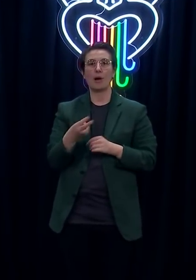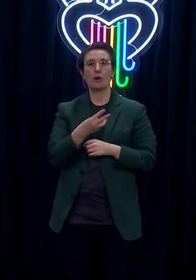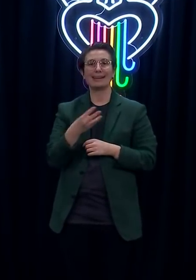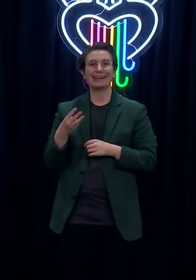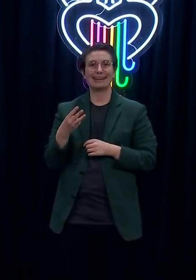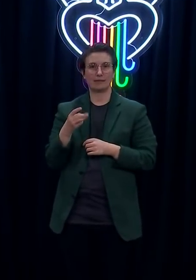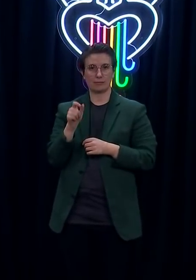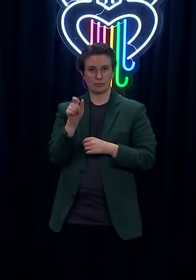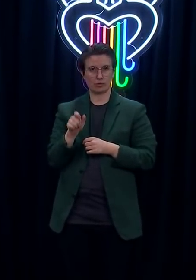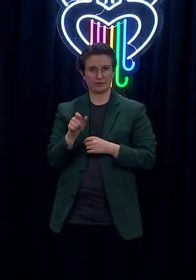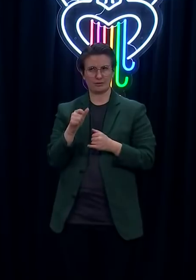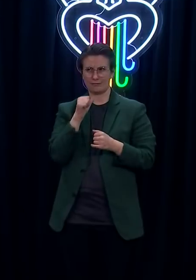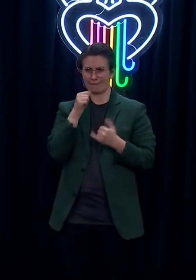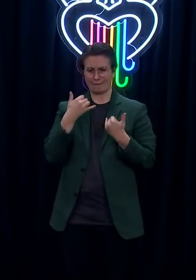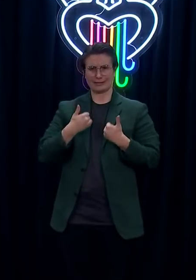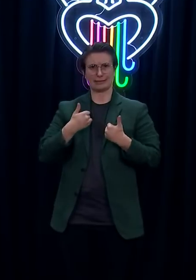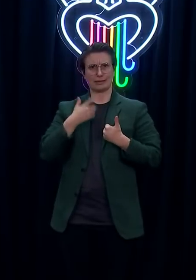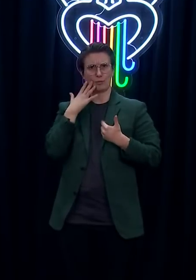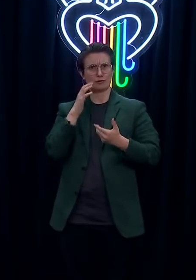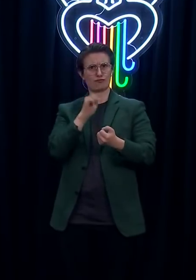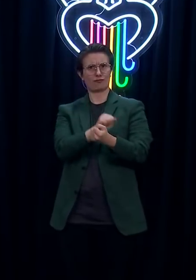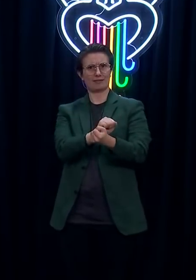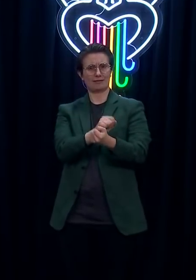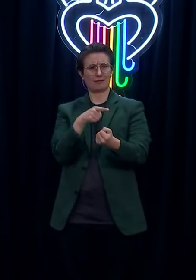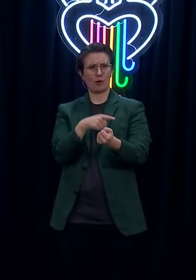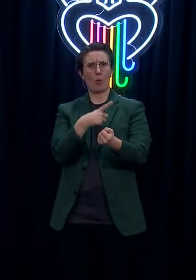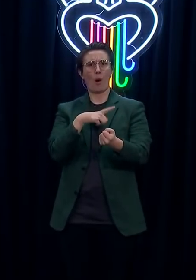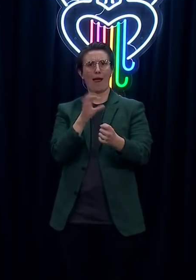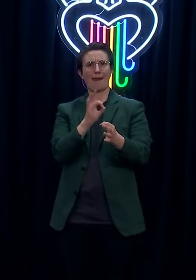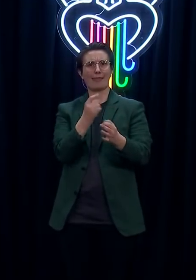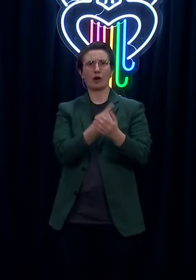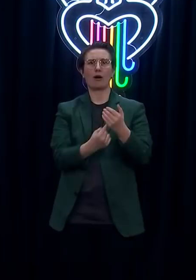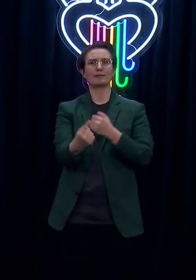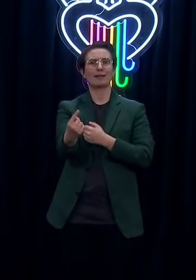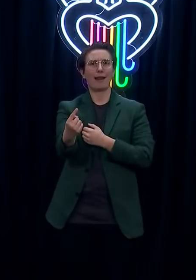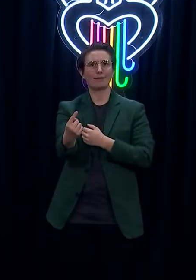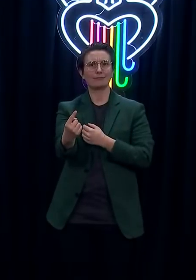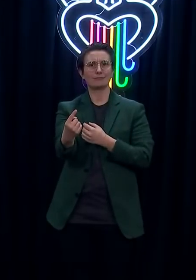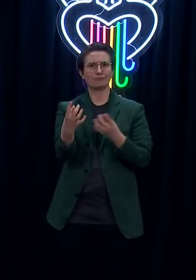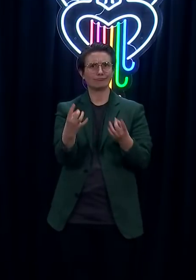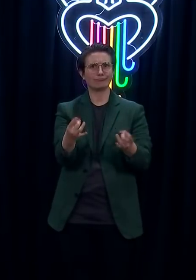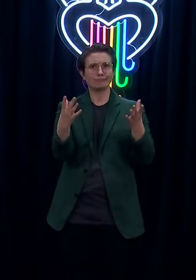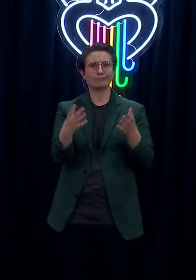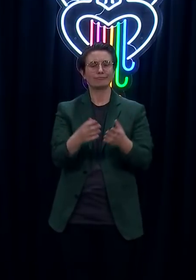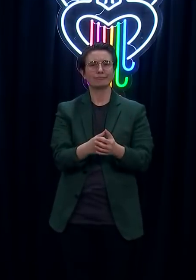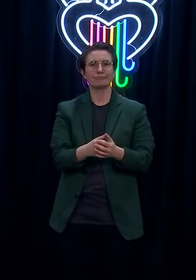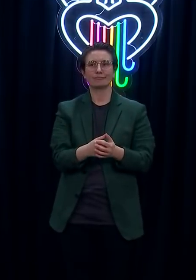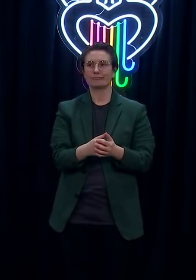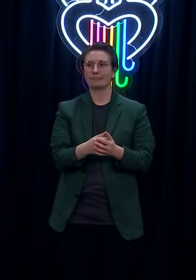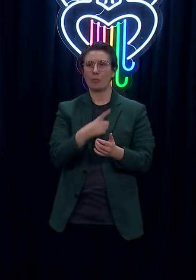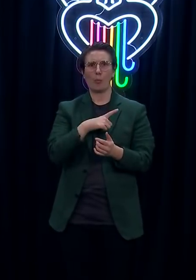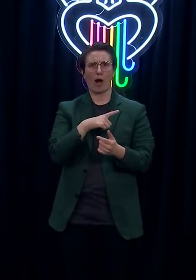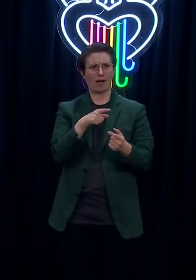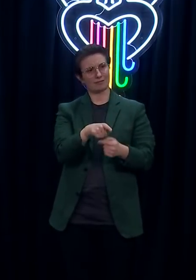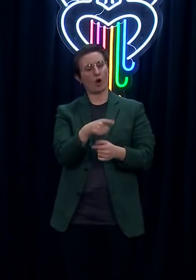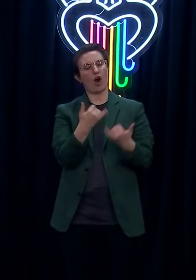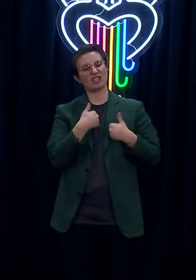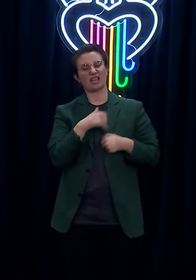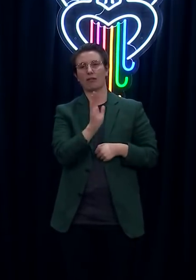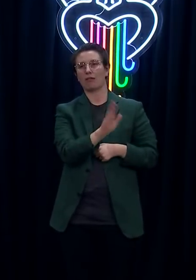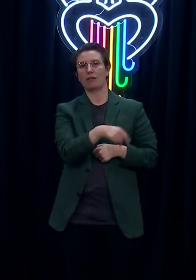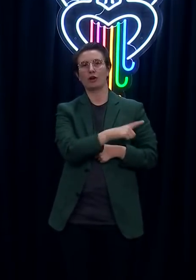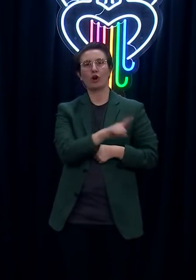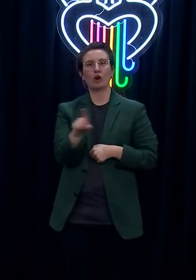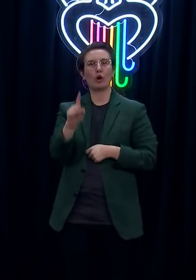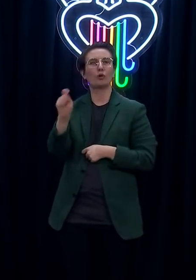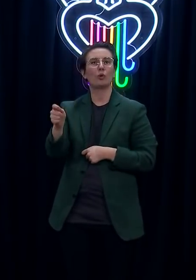when they were arrested, why were they not isolated immediately and why were they allowed to go to the court in person? So, let me run